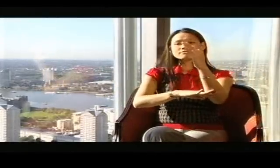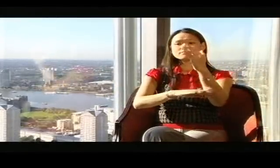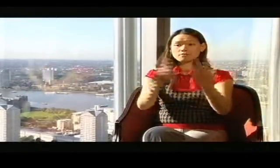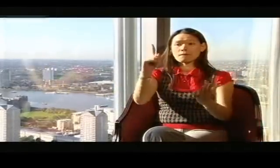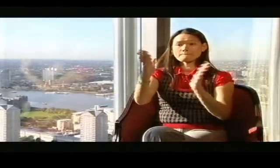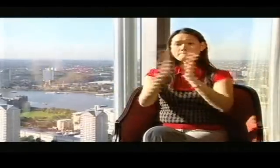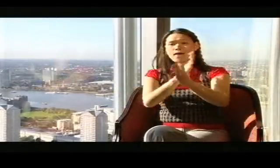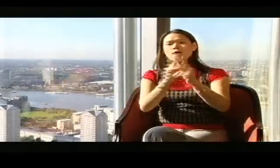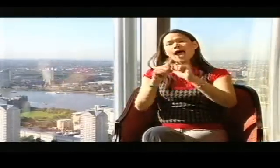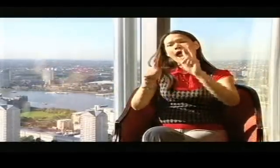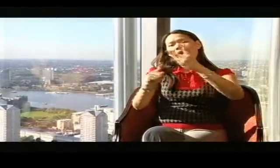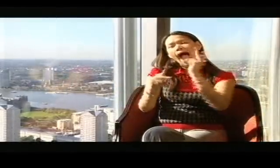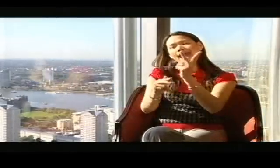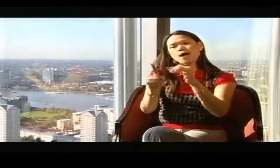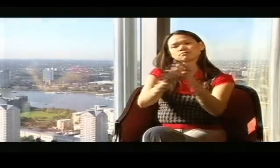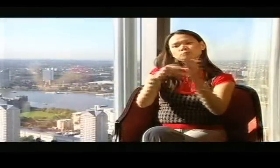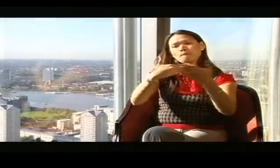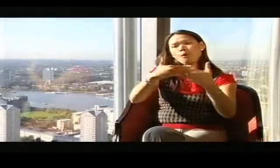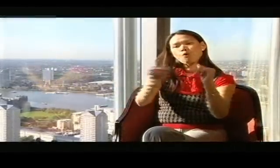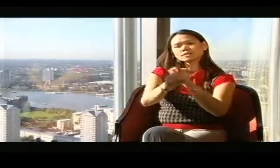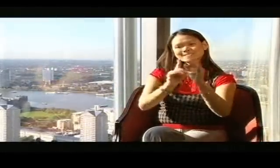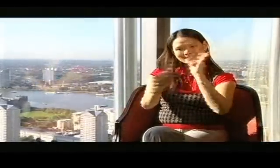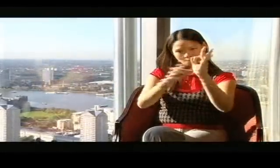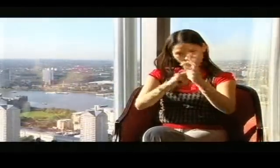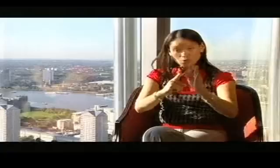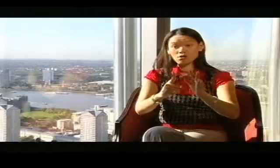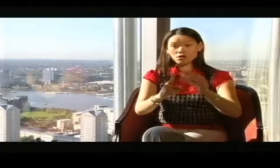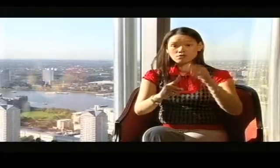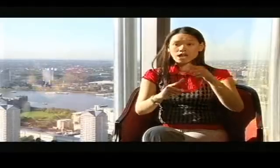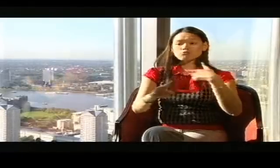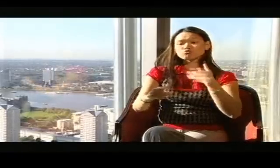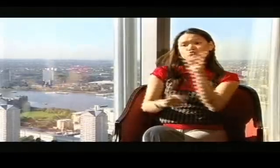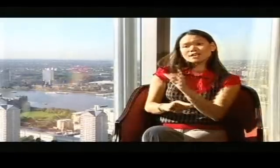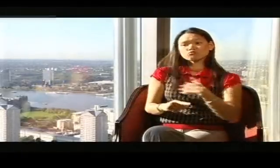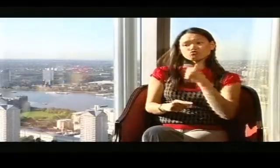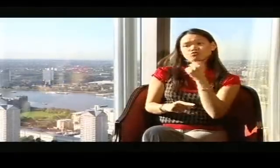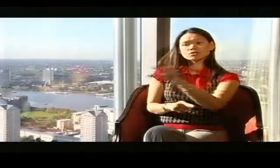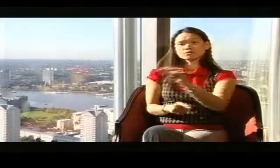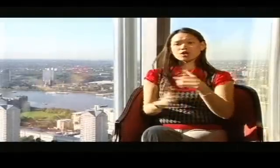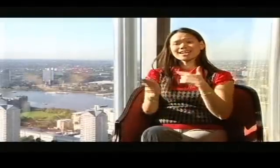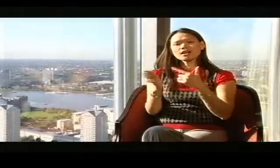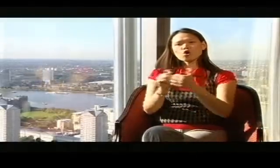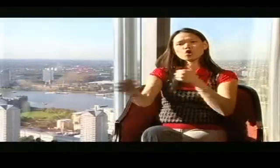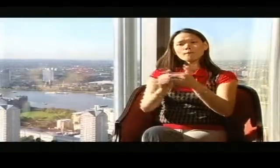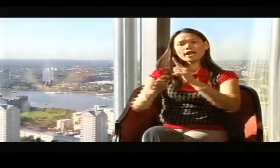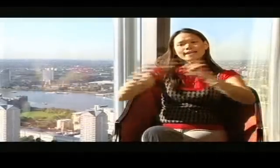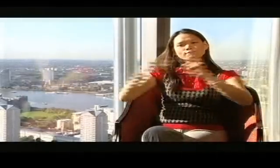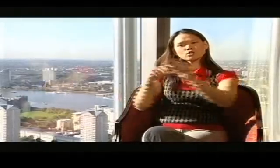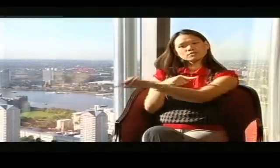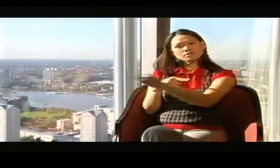presentation. I passed that and had to do another interview. After that, they gave me a choice of companies I could work for,